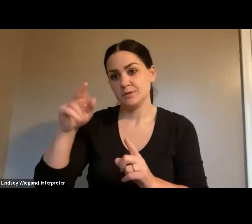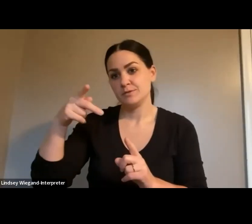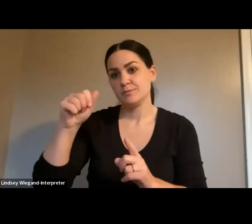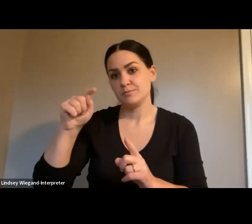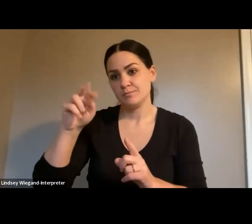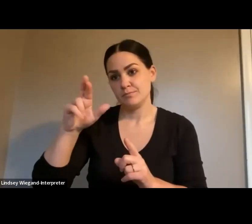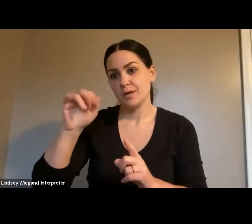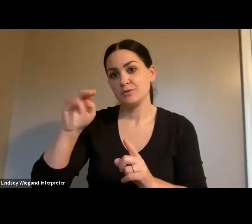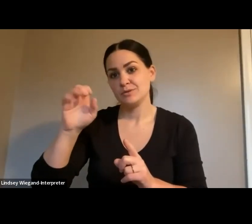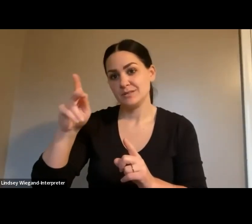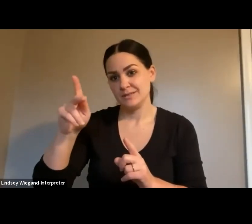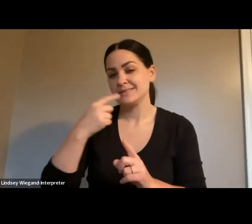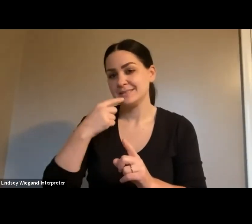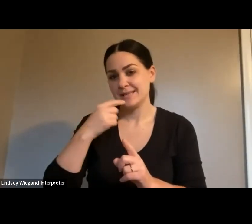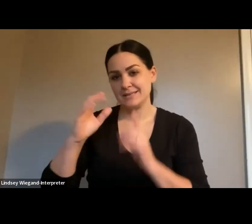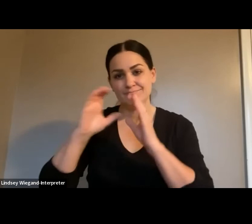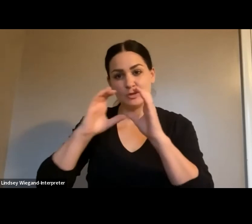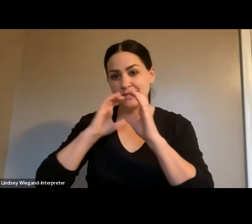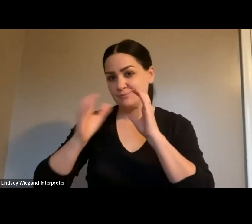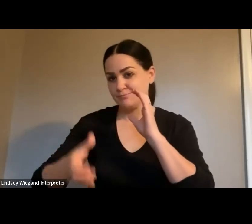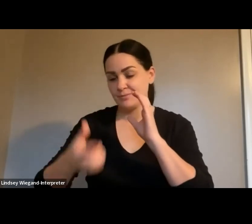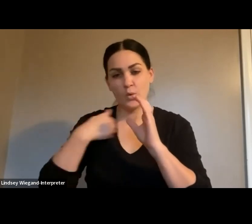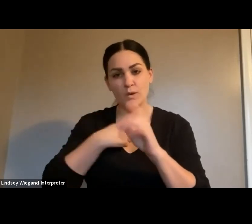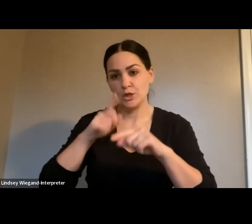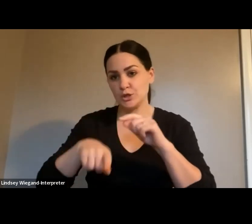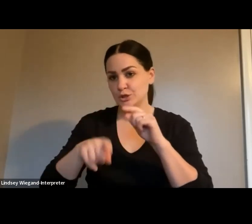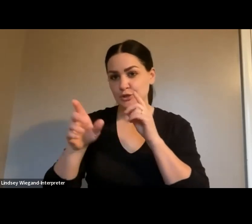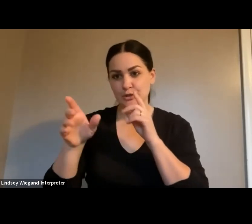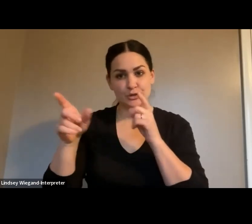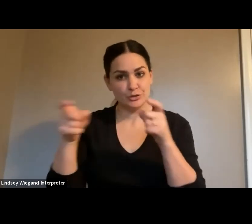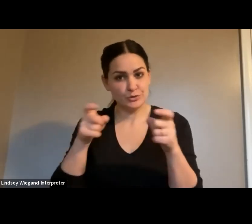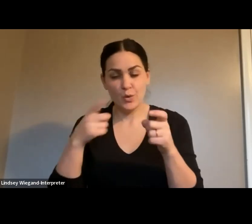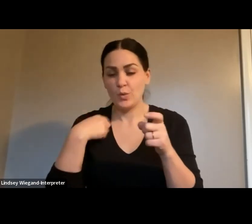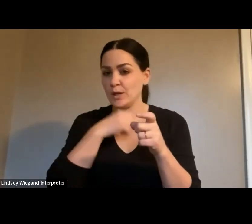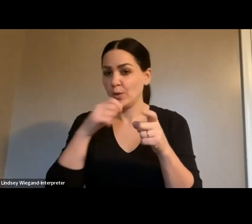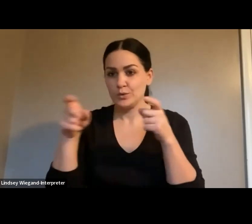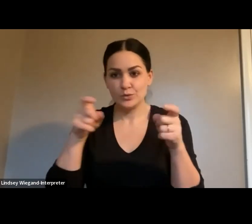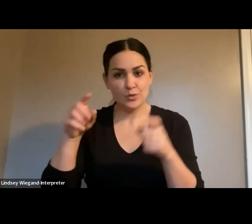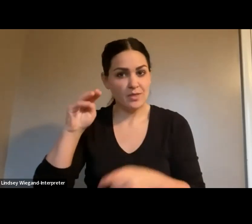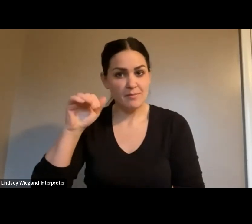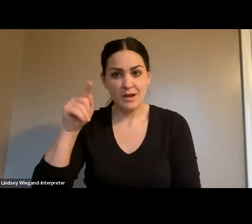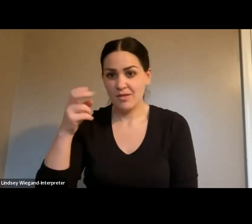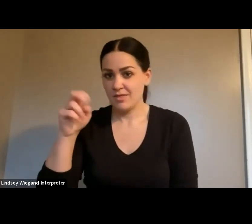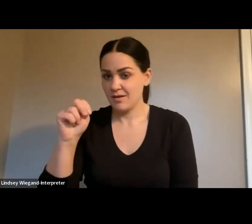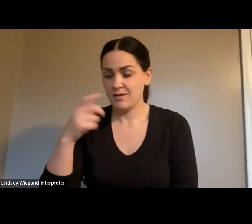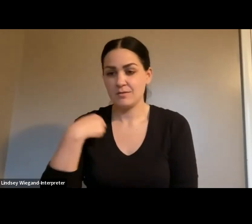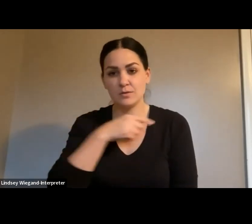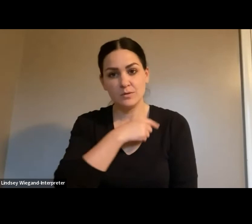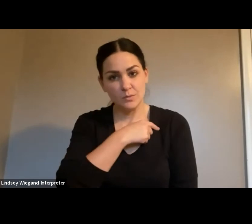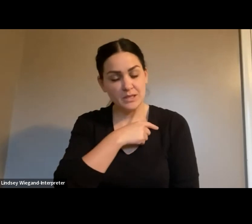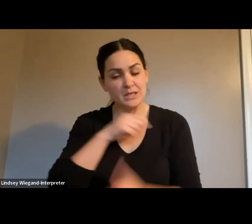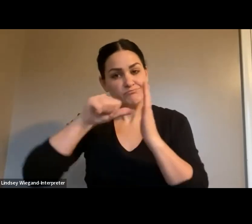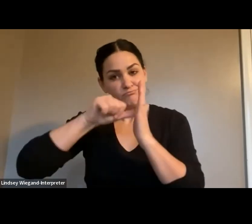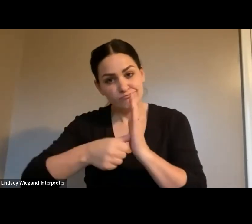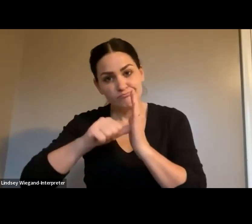communication gap that we could not control. We don't control the marathon. We push hard to get the information.